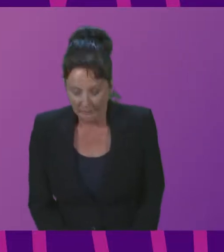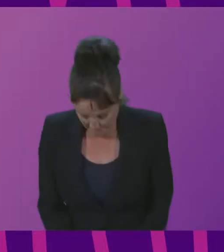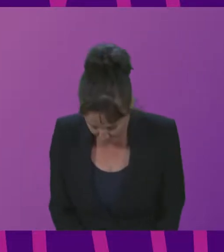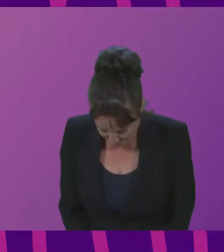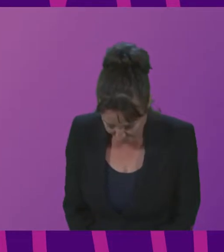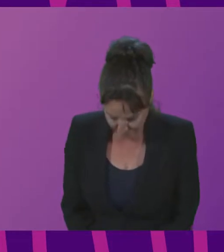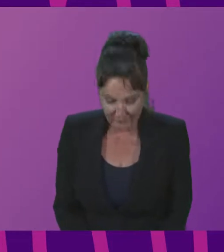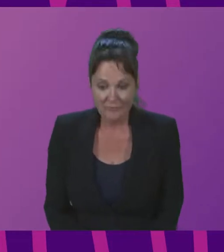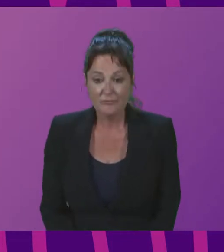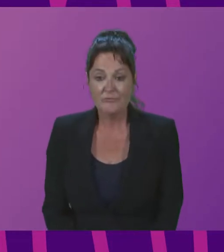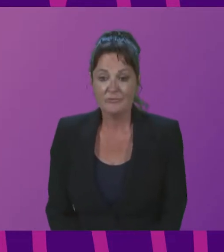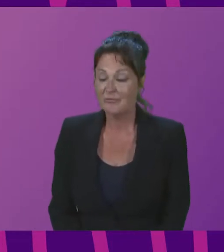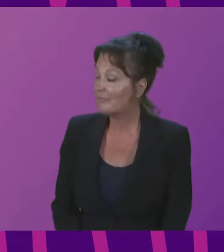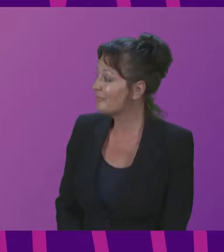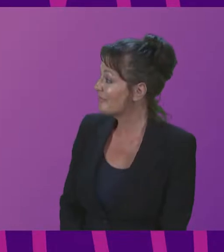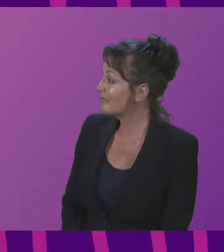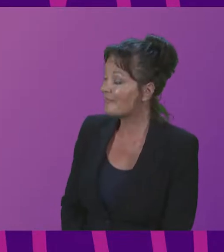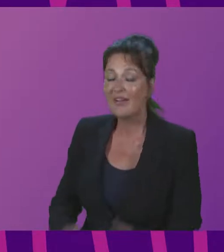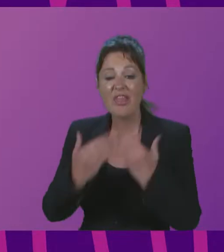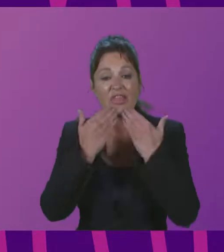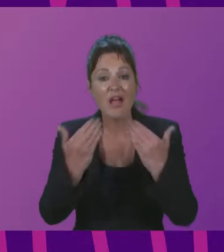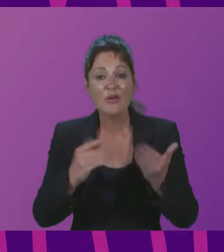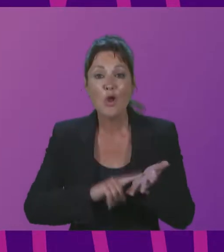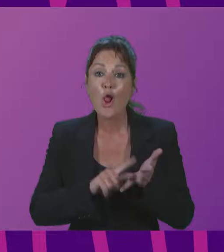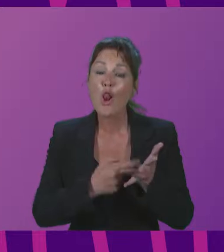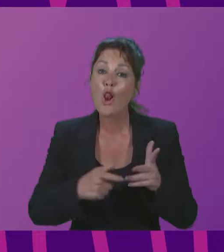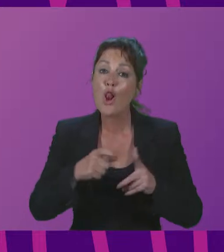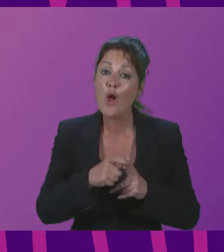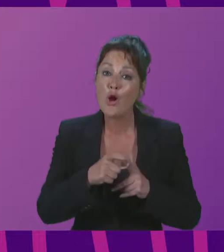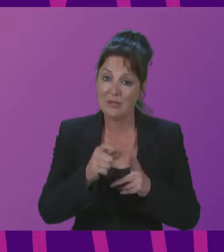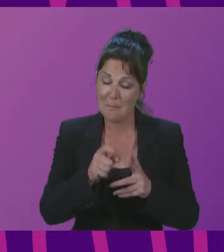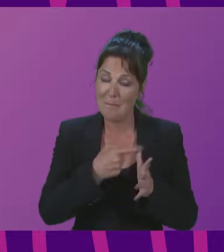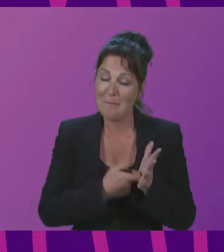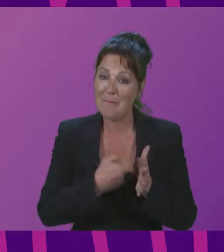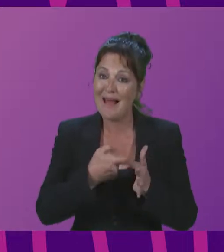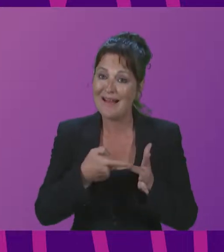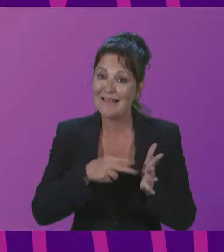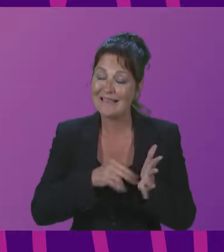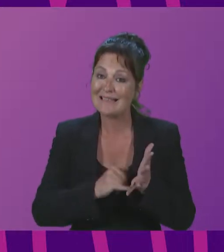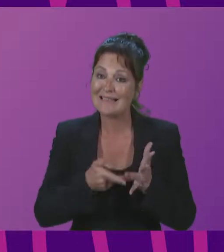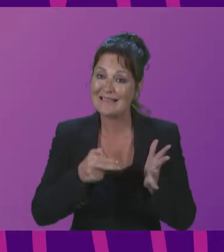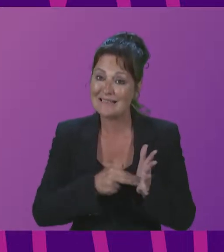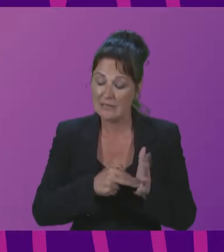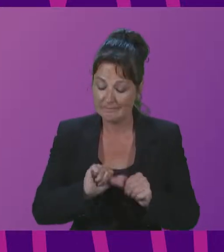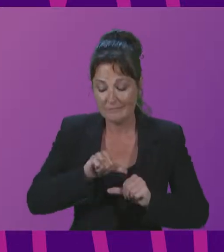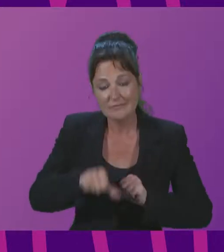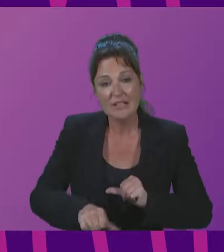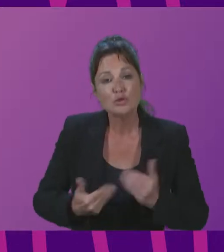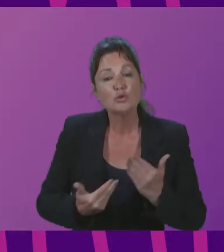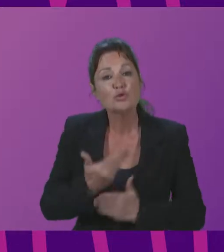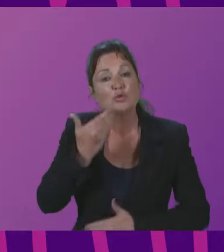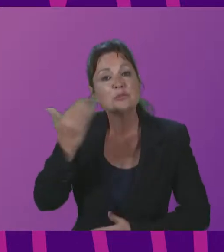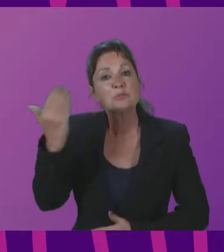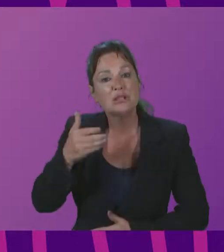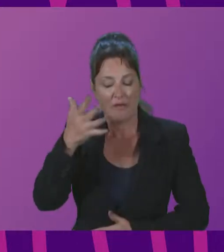Thank you, Lord Parkinson. I would now like to call the Honourable Dr. Nadia Arapdoudi, Minister of Culture, Museums and National